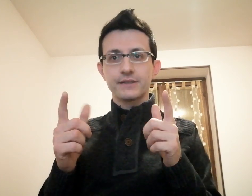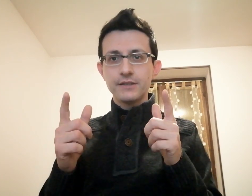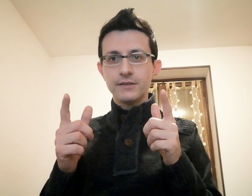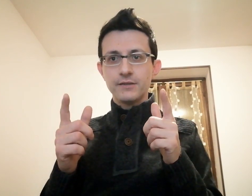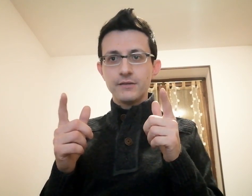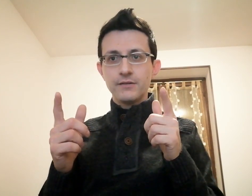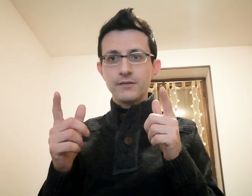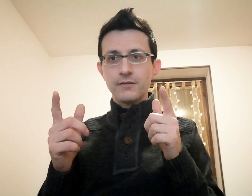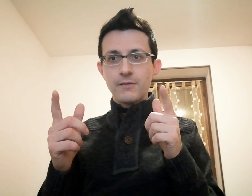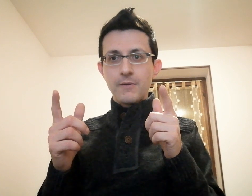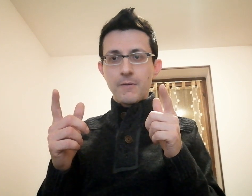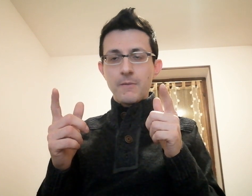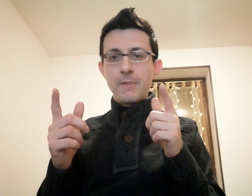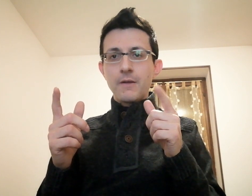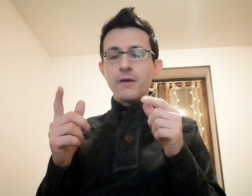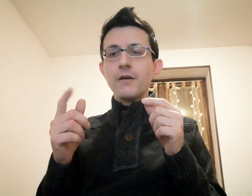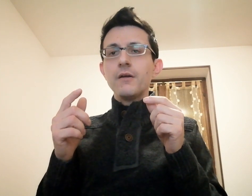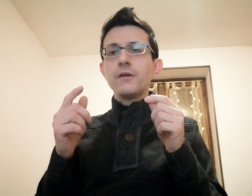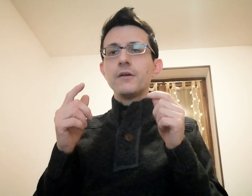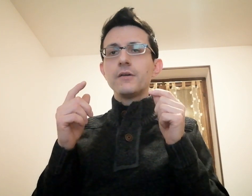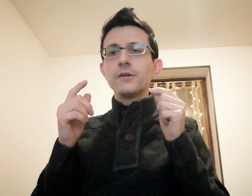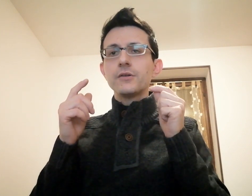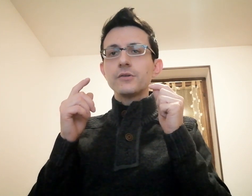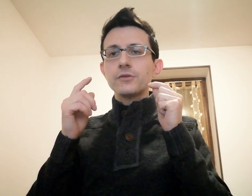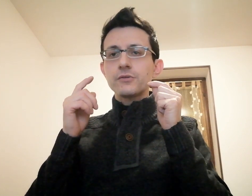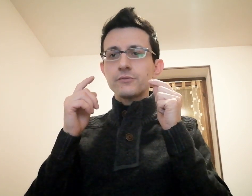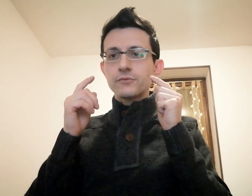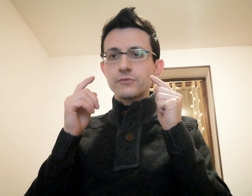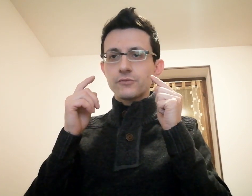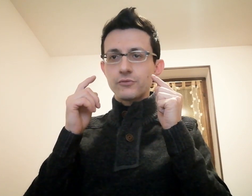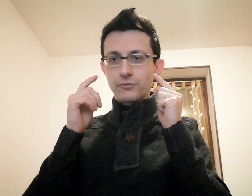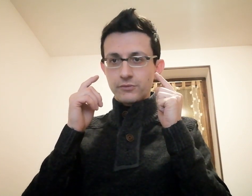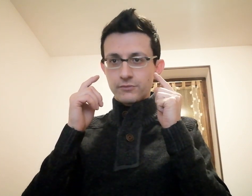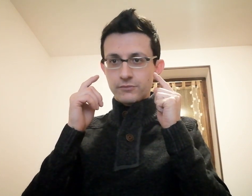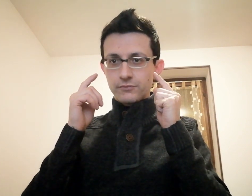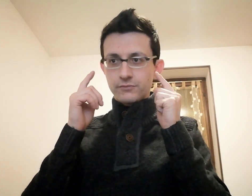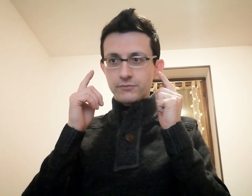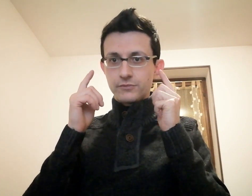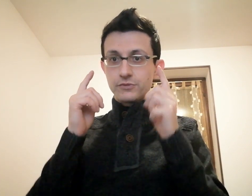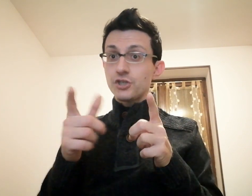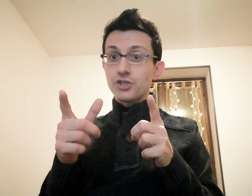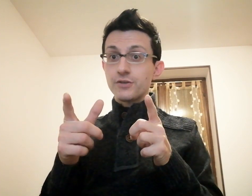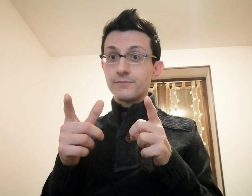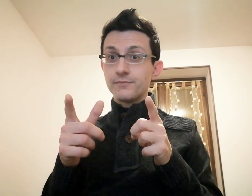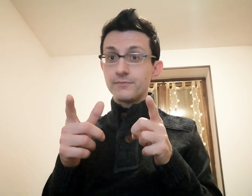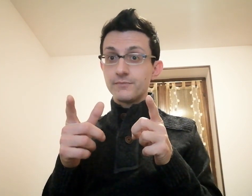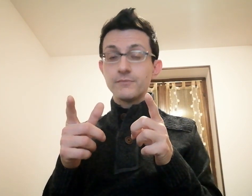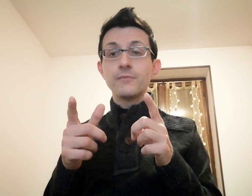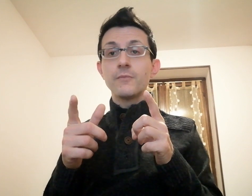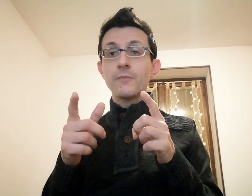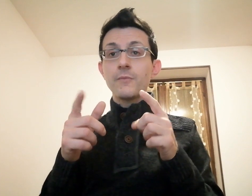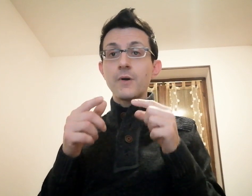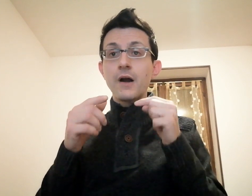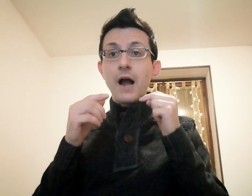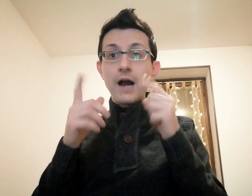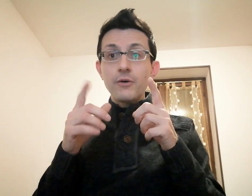to teach how